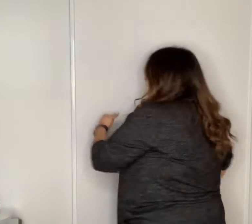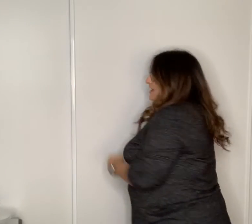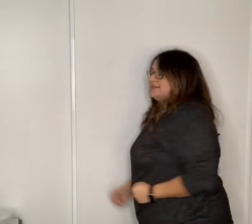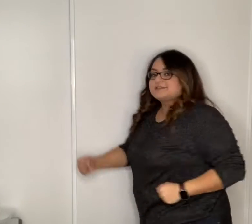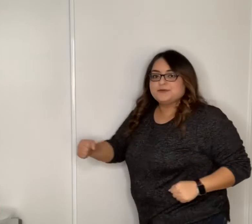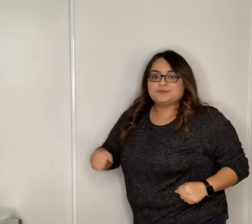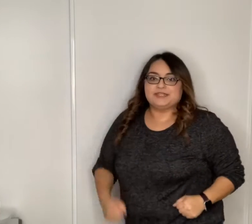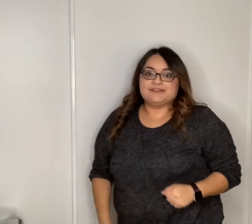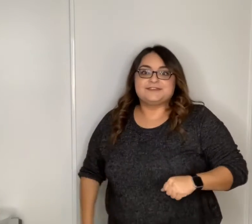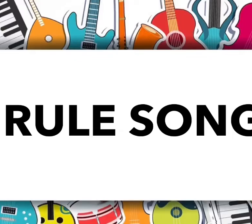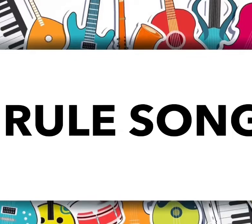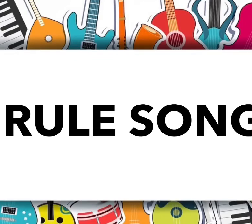that's complete